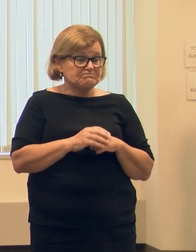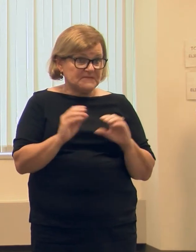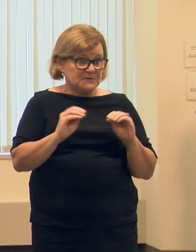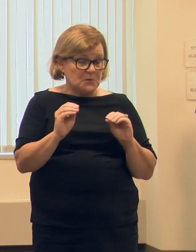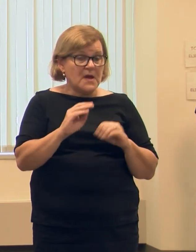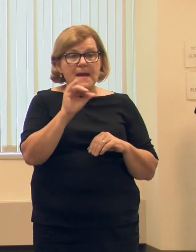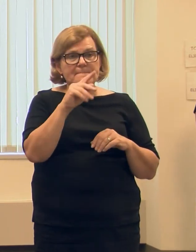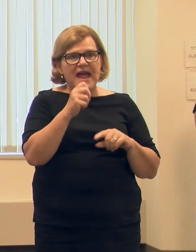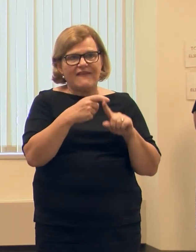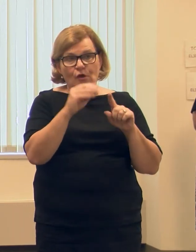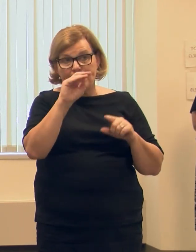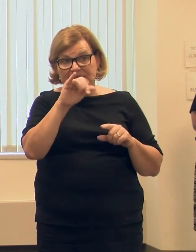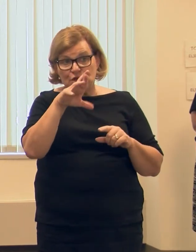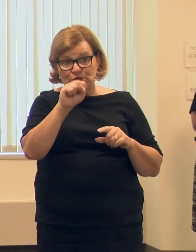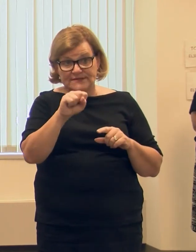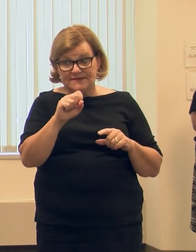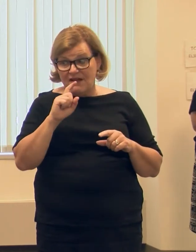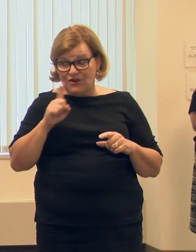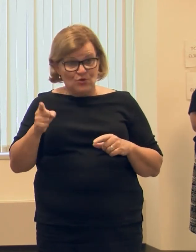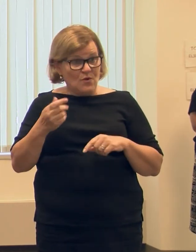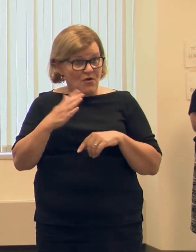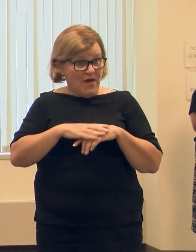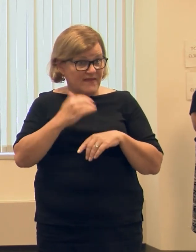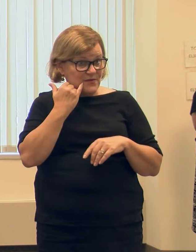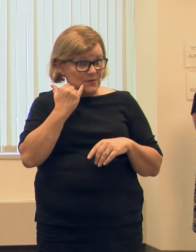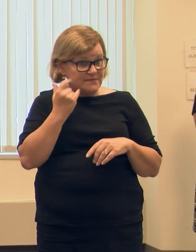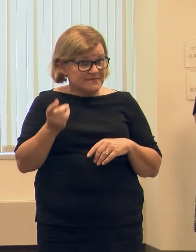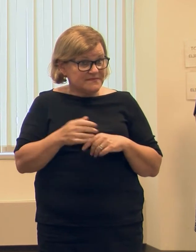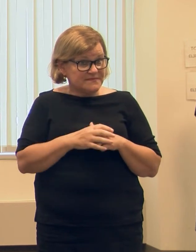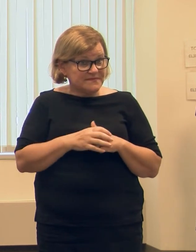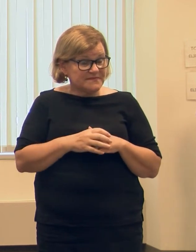Mike from Mirrors, are you here? Mike, are you on the line?